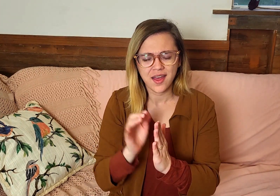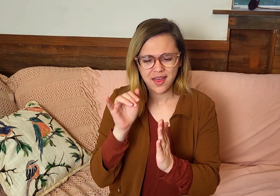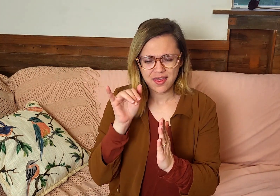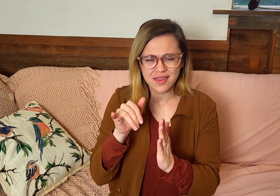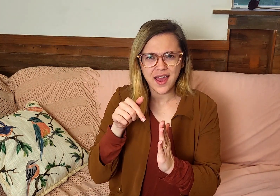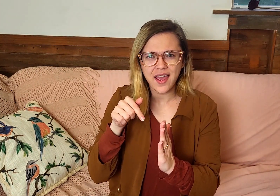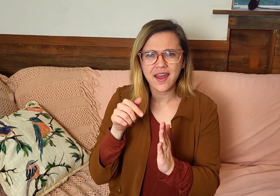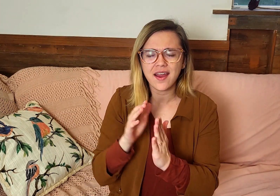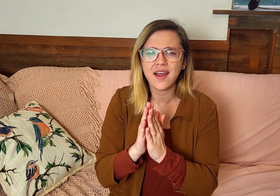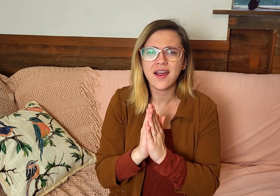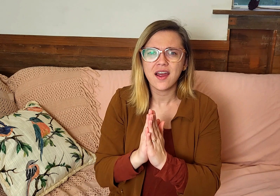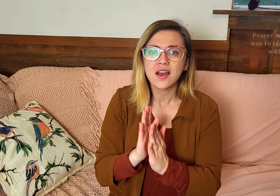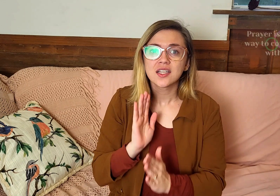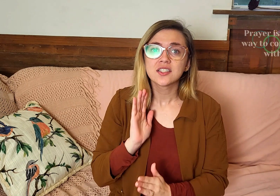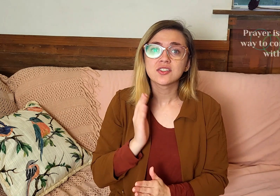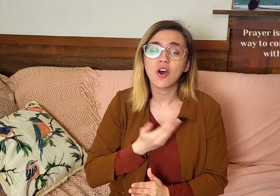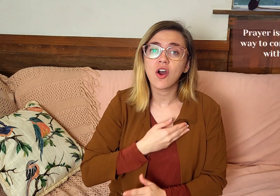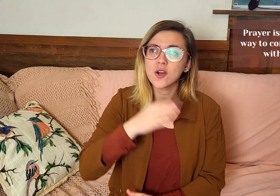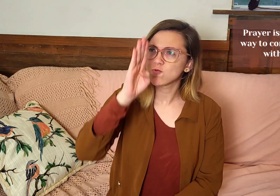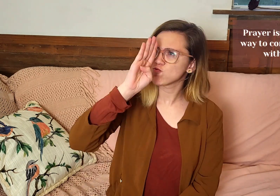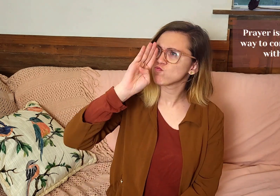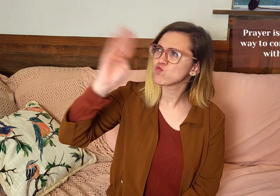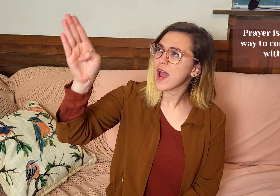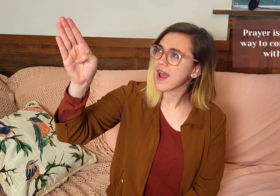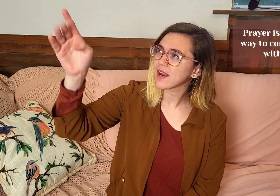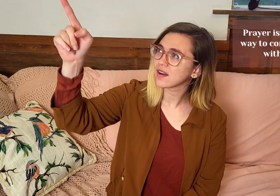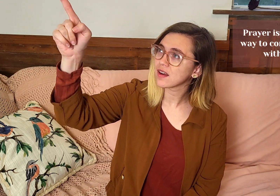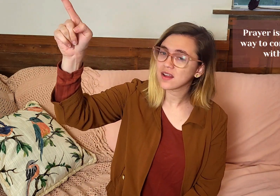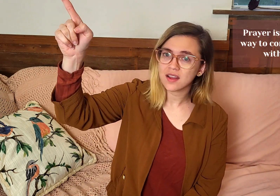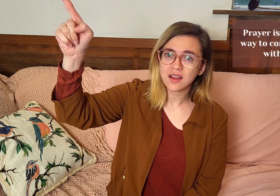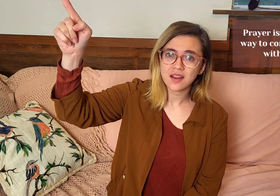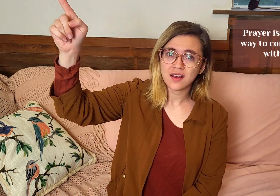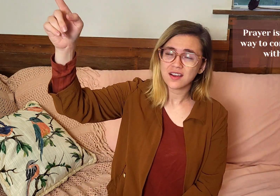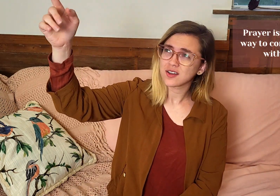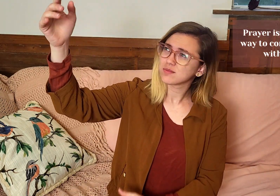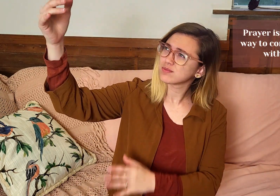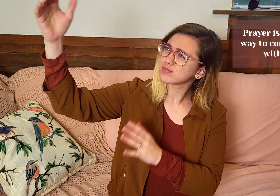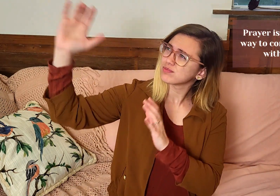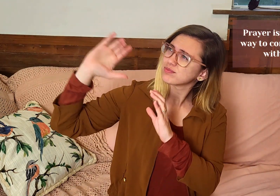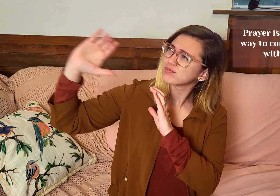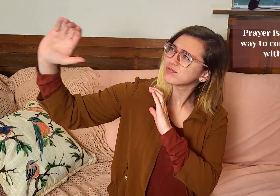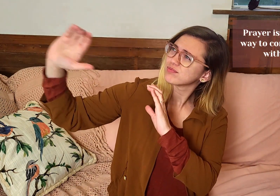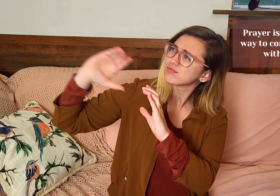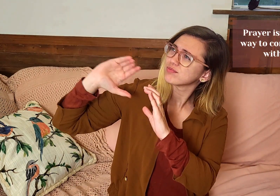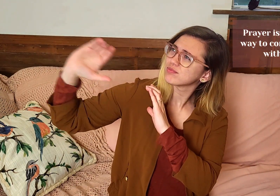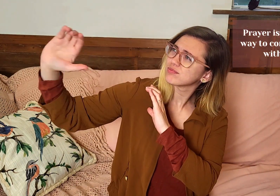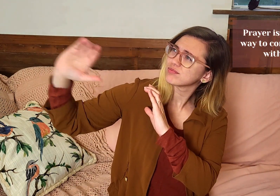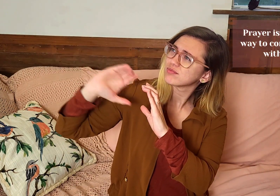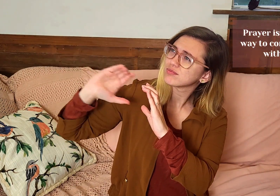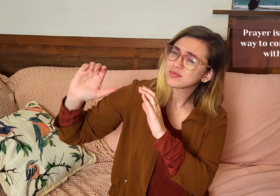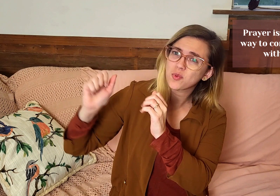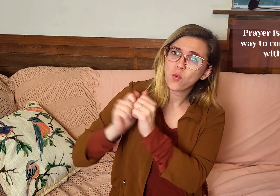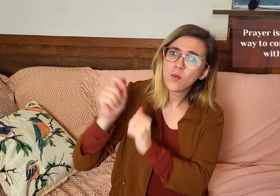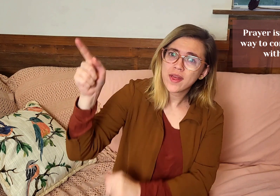Prayer That prayer is our direct line of communication to